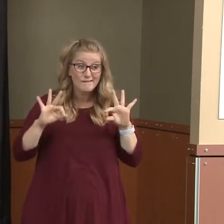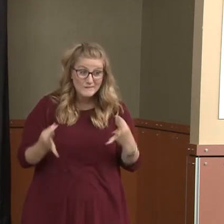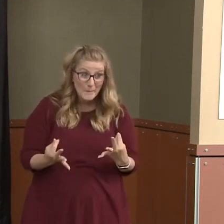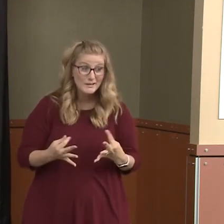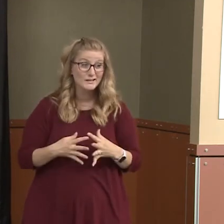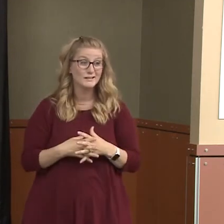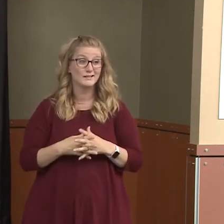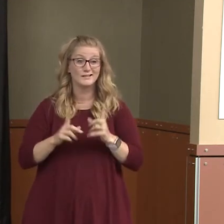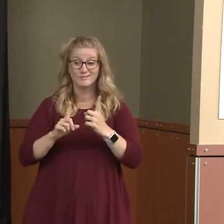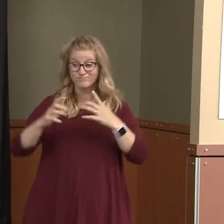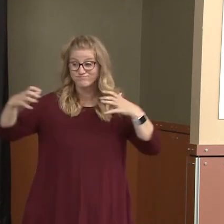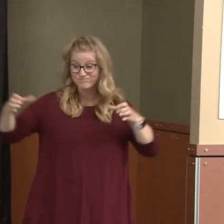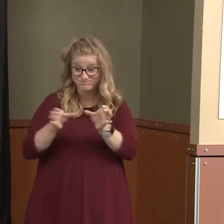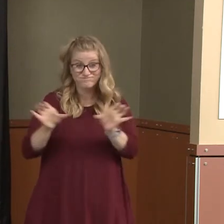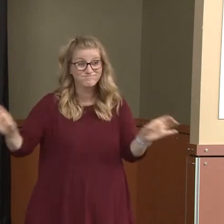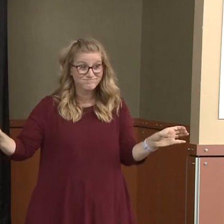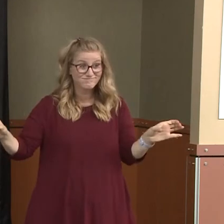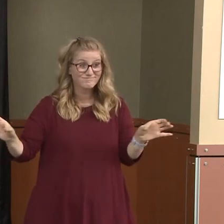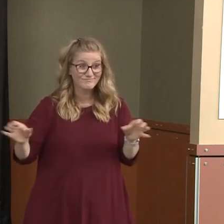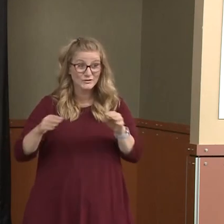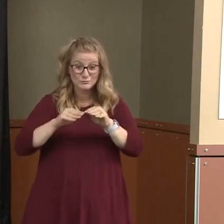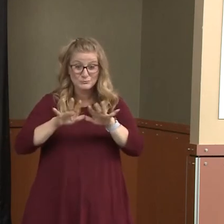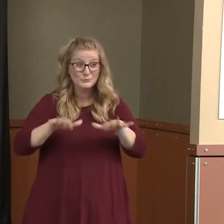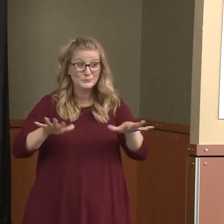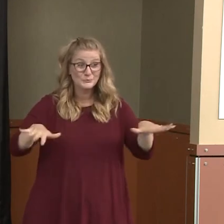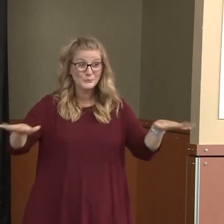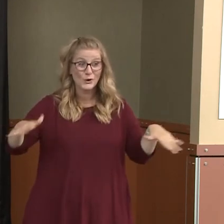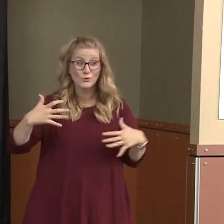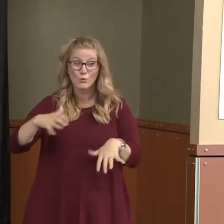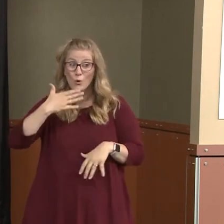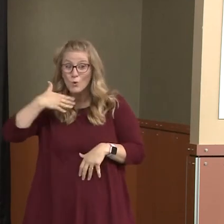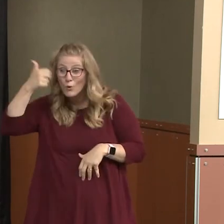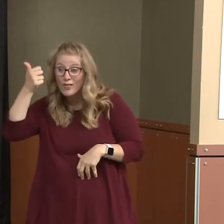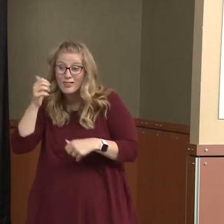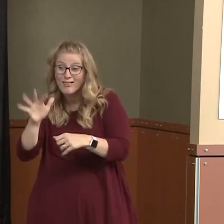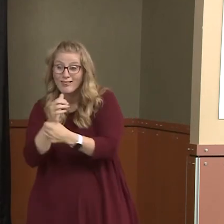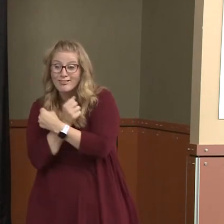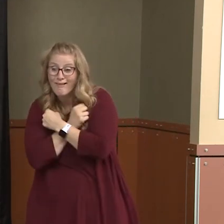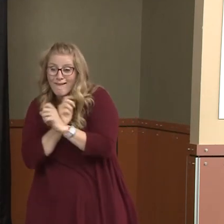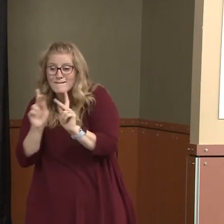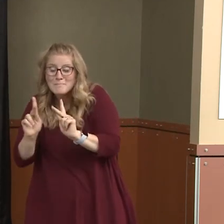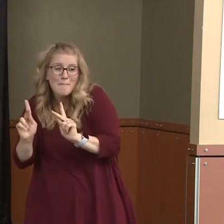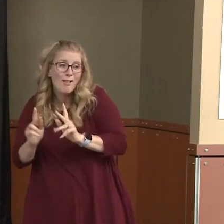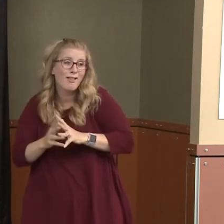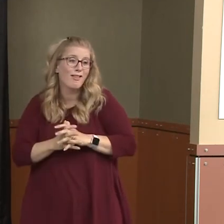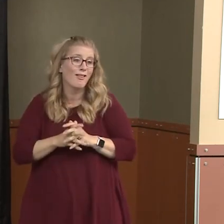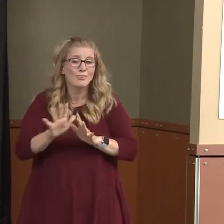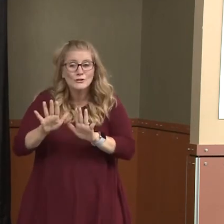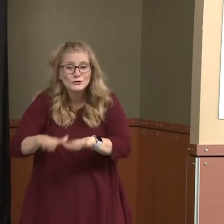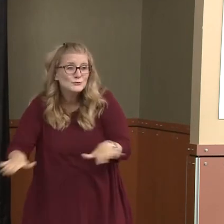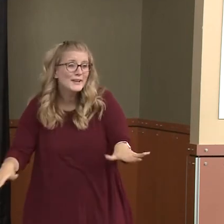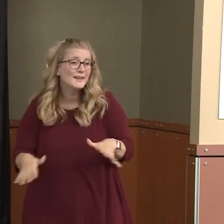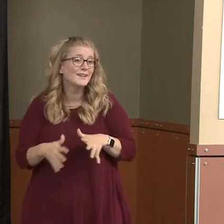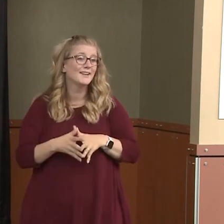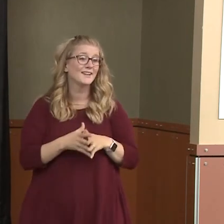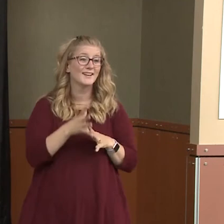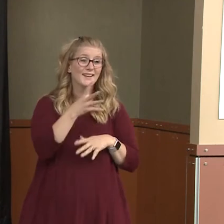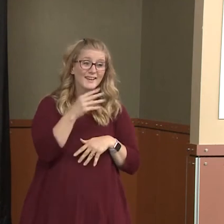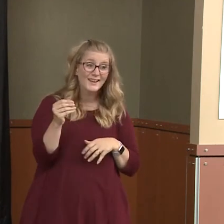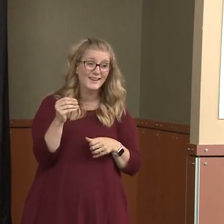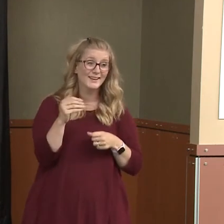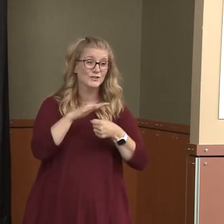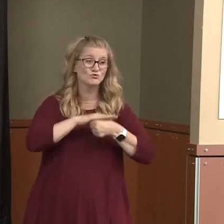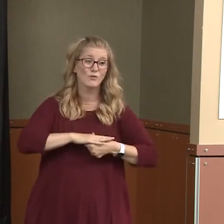prevent infecting an elderly parent or loved one that they live with or try to keep this away from their children. And then the stress of the very